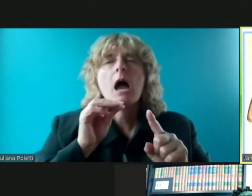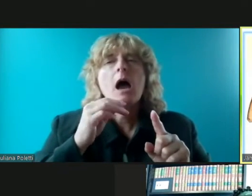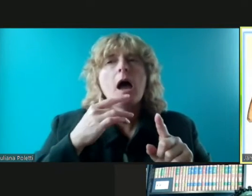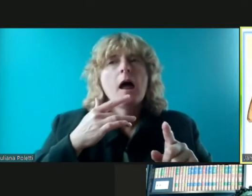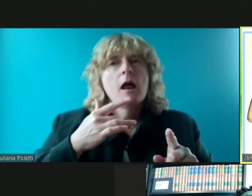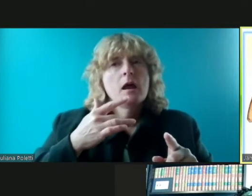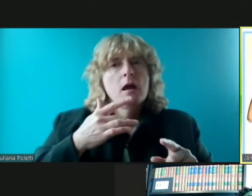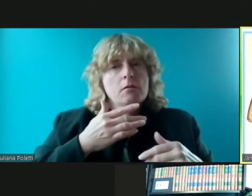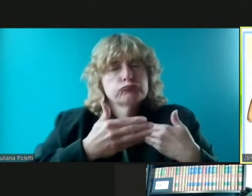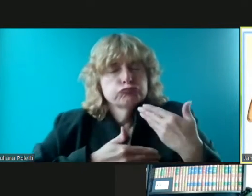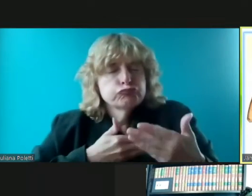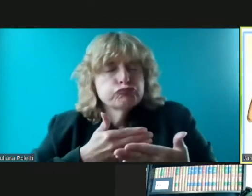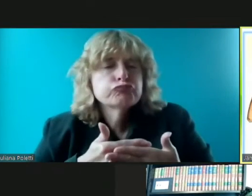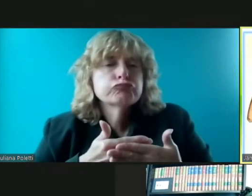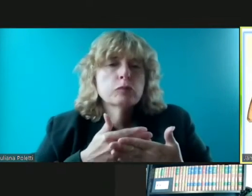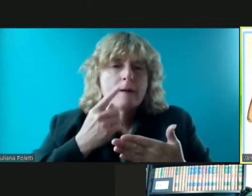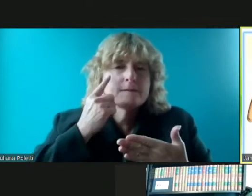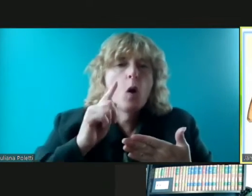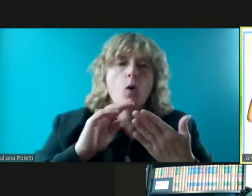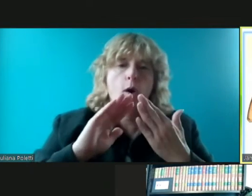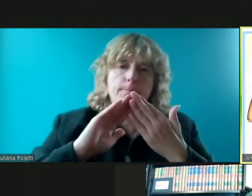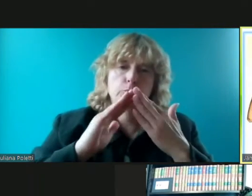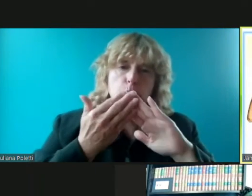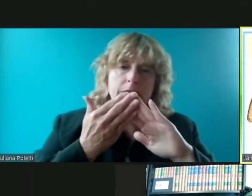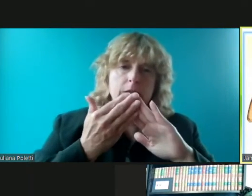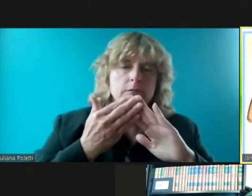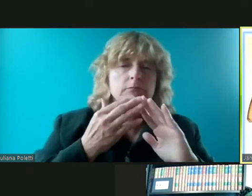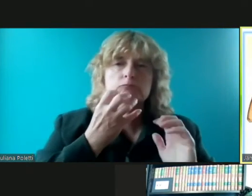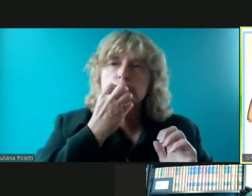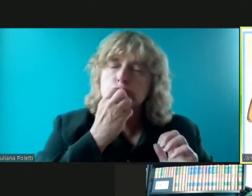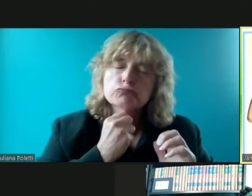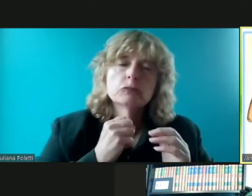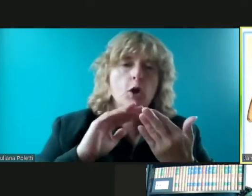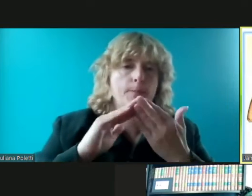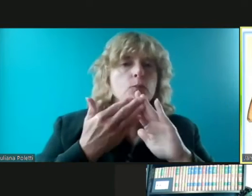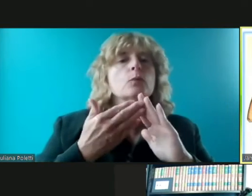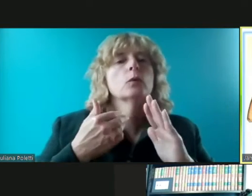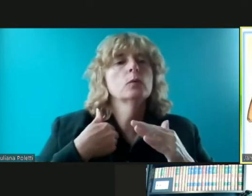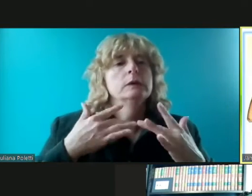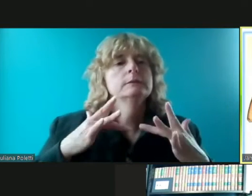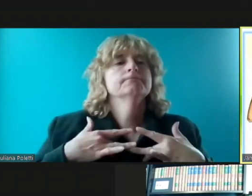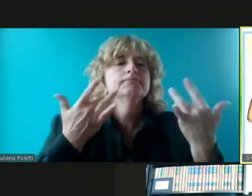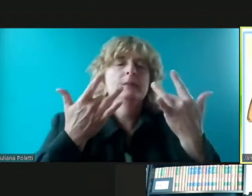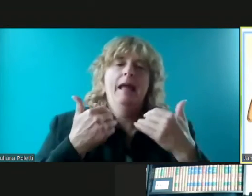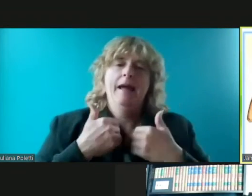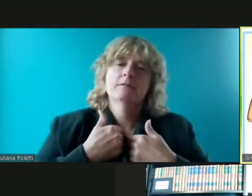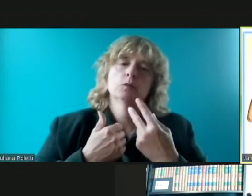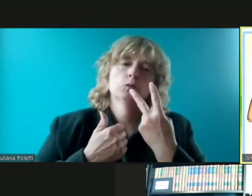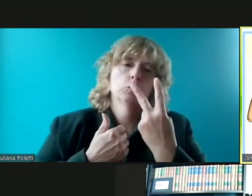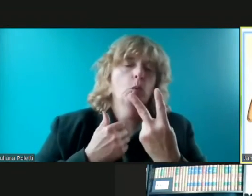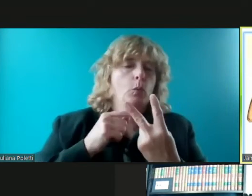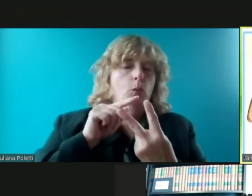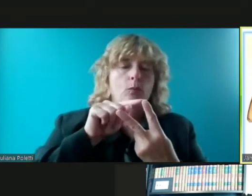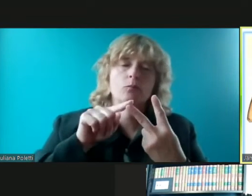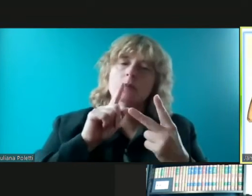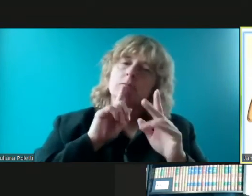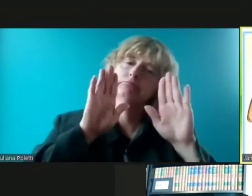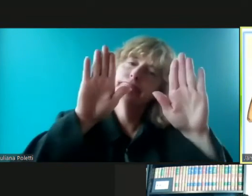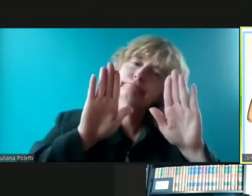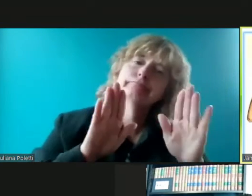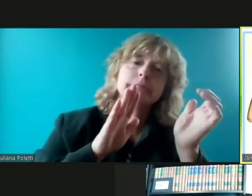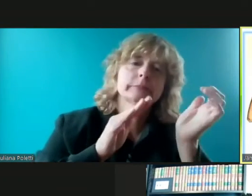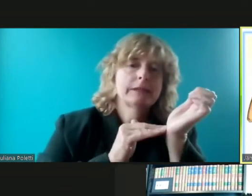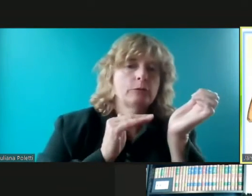we're always so delighted to have two uh really outstanding positions to to be with us during during the segment uh